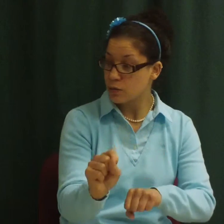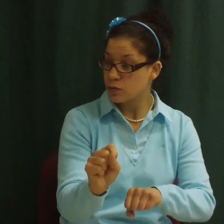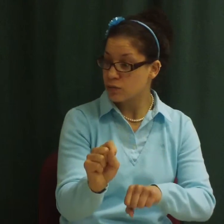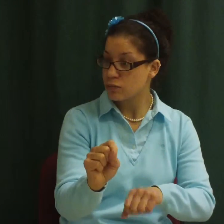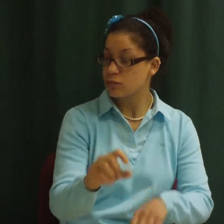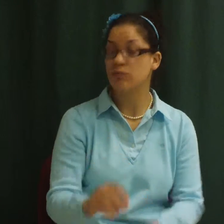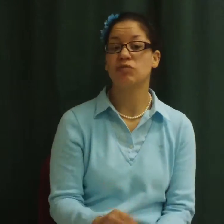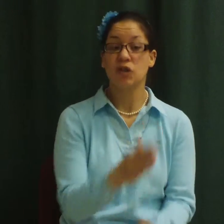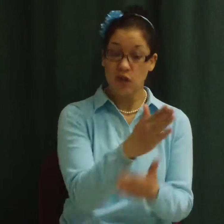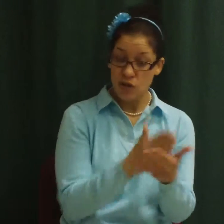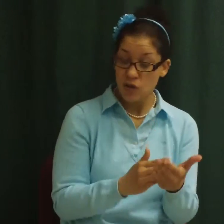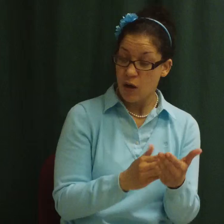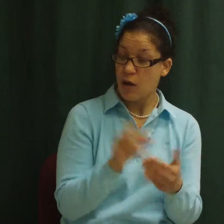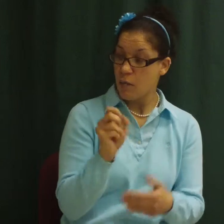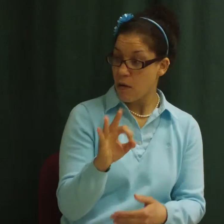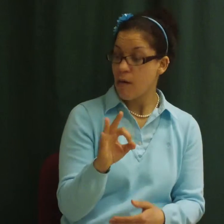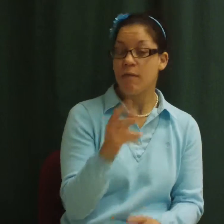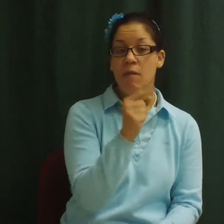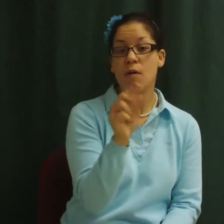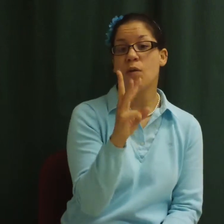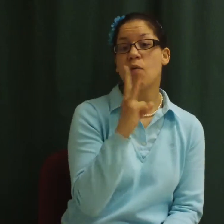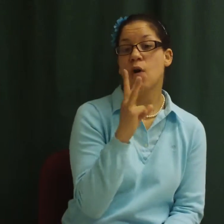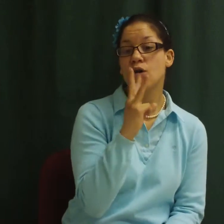Some of the water soaks into the ground.